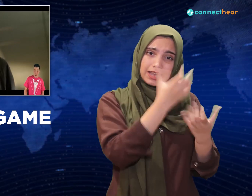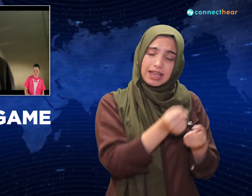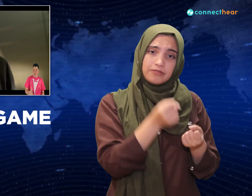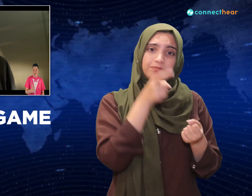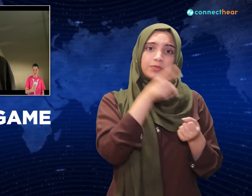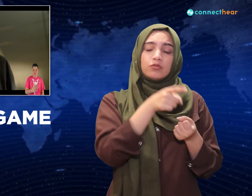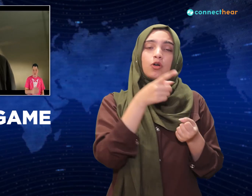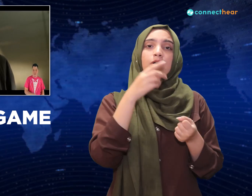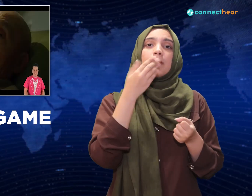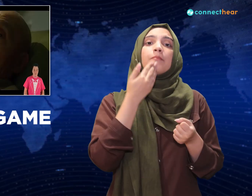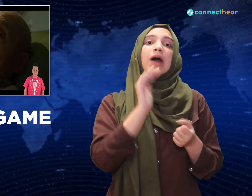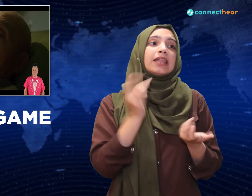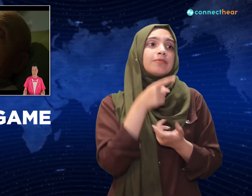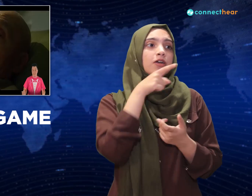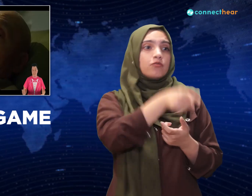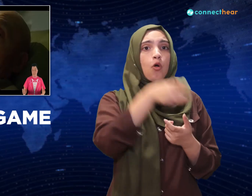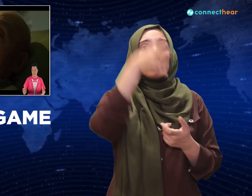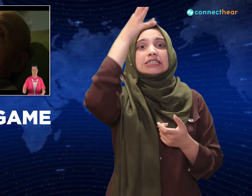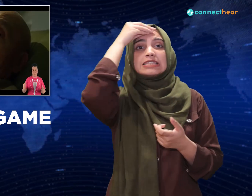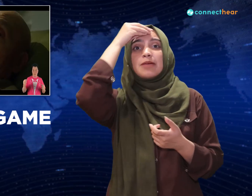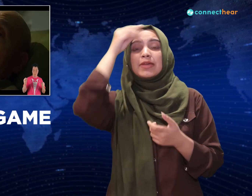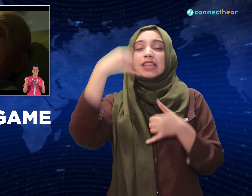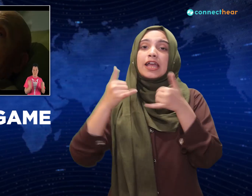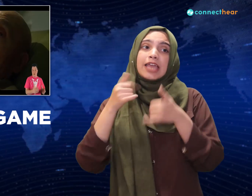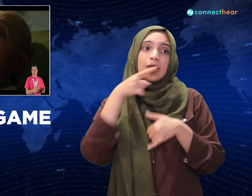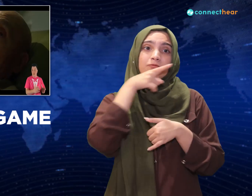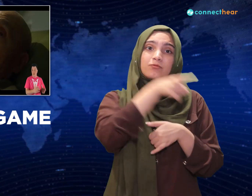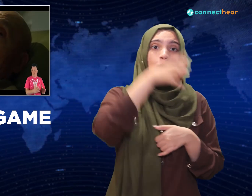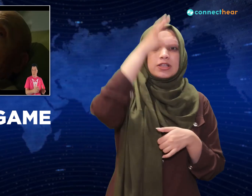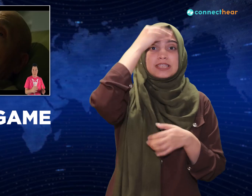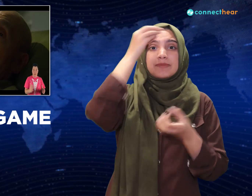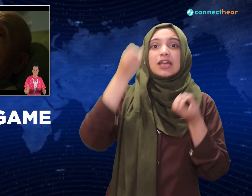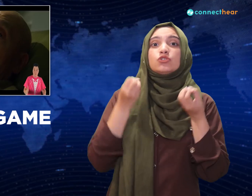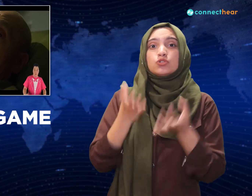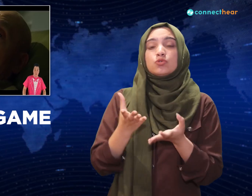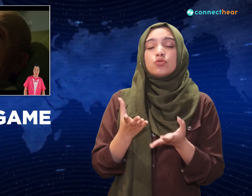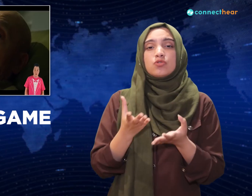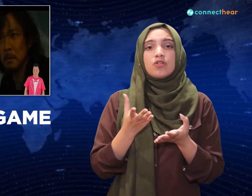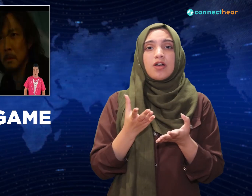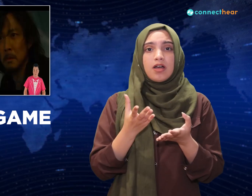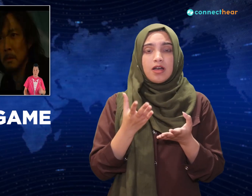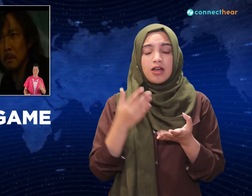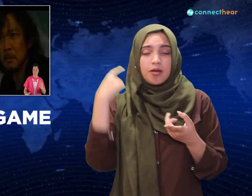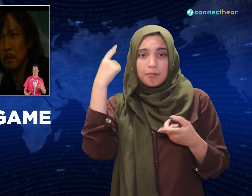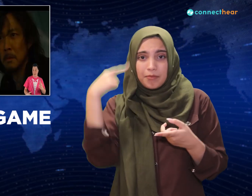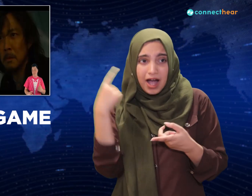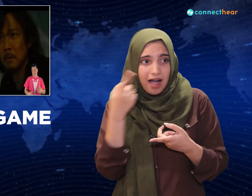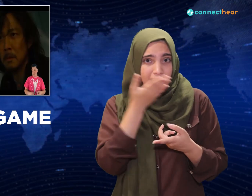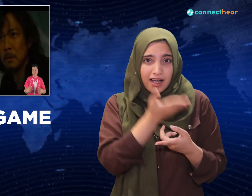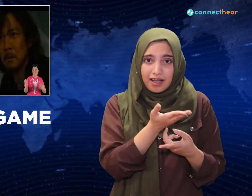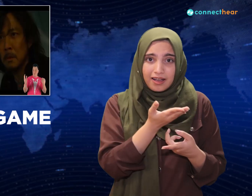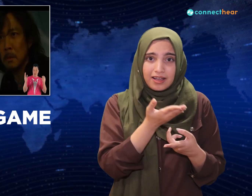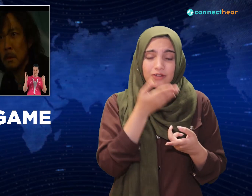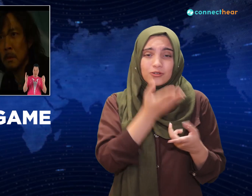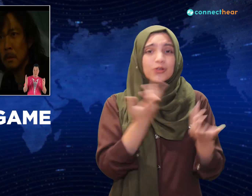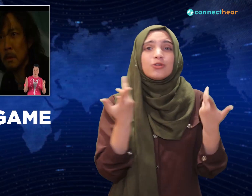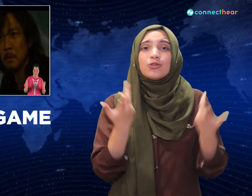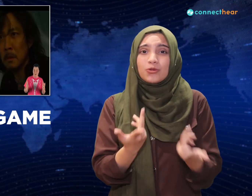why would you do this? Well basically, he was just filthy rich and bored, poor people's lives didn't mean anything to